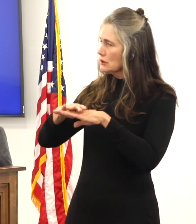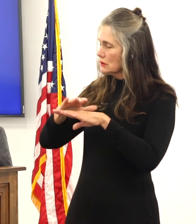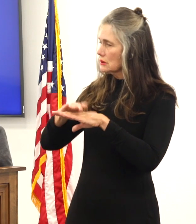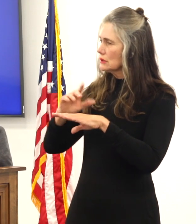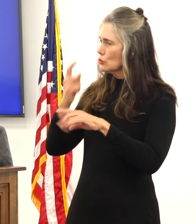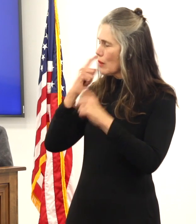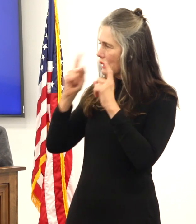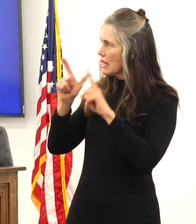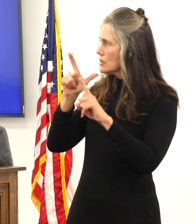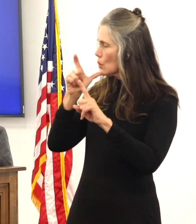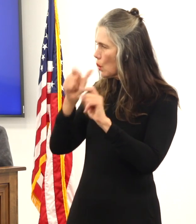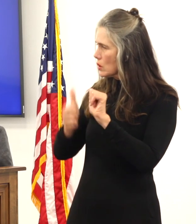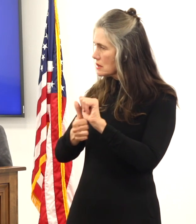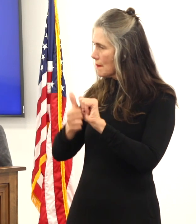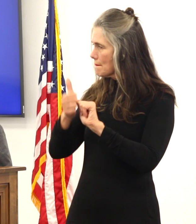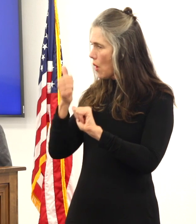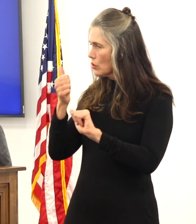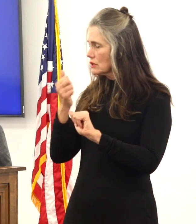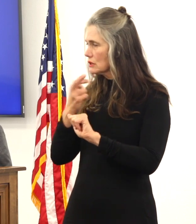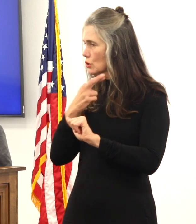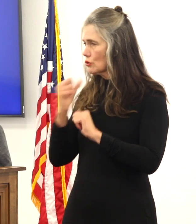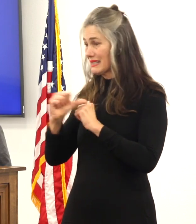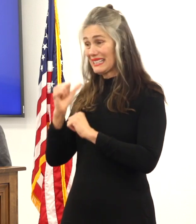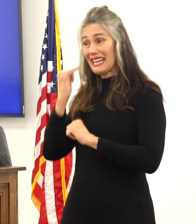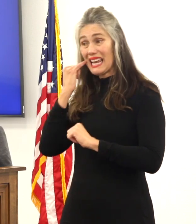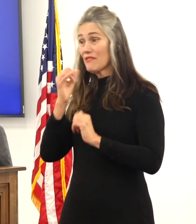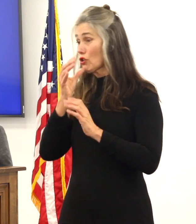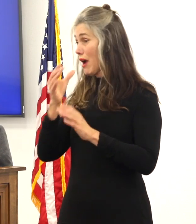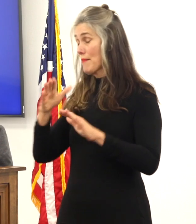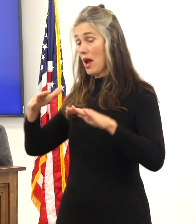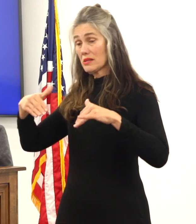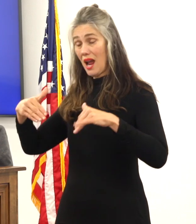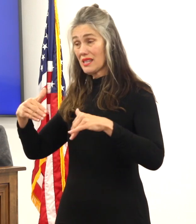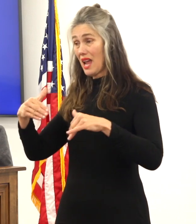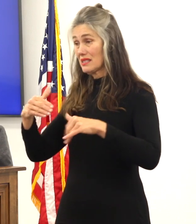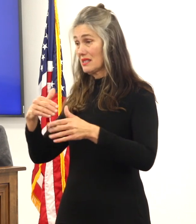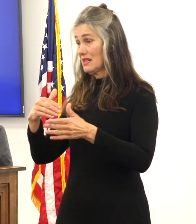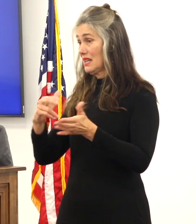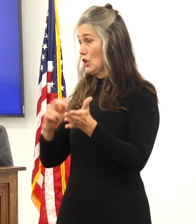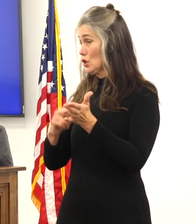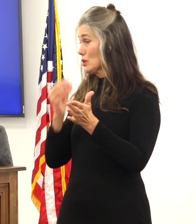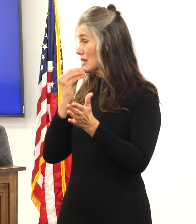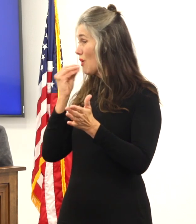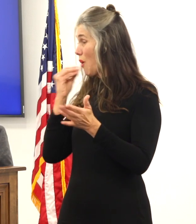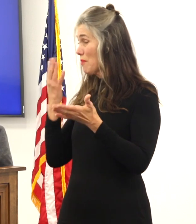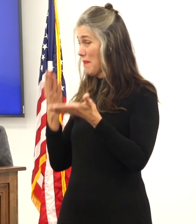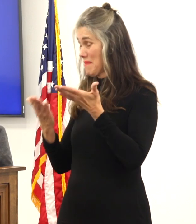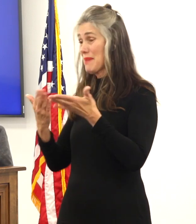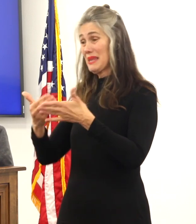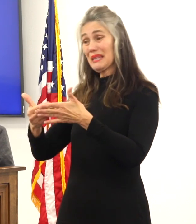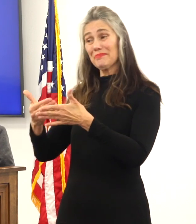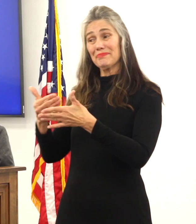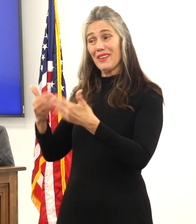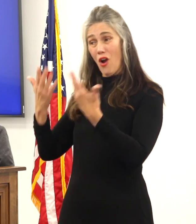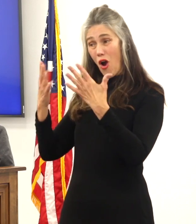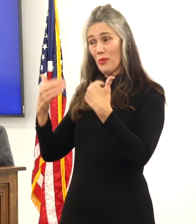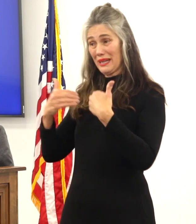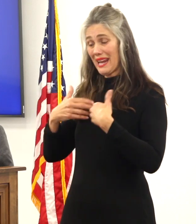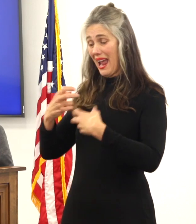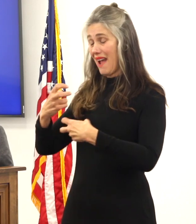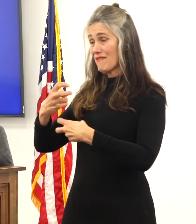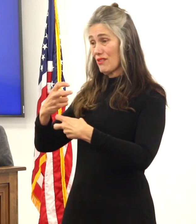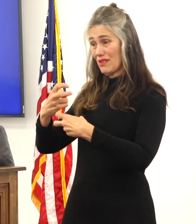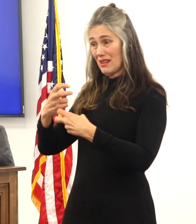make sense if grandma's not in a nursing home but she has some underlying conditions and maybe she does need to be fully